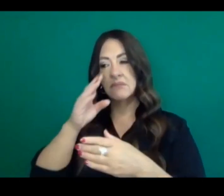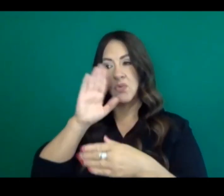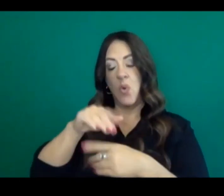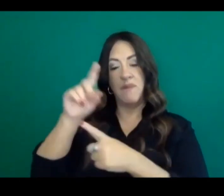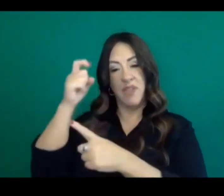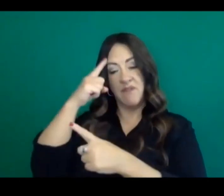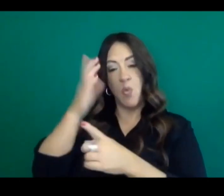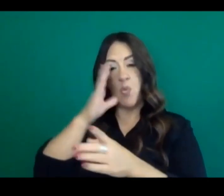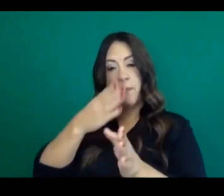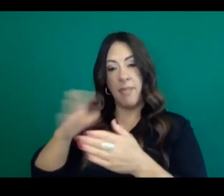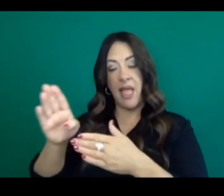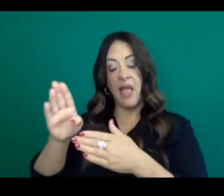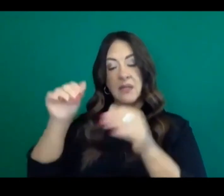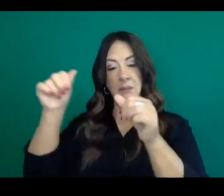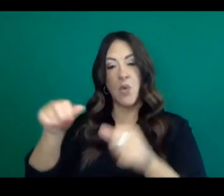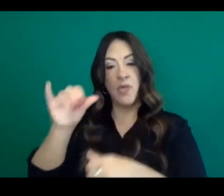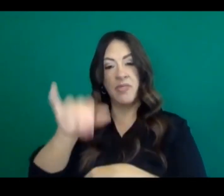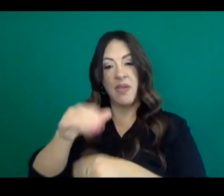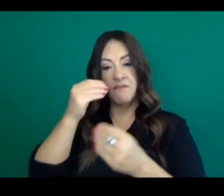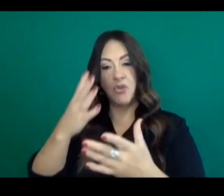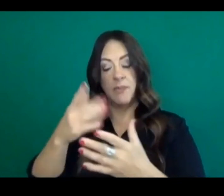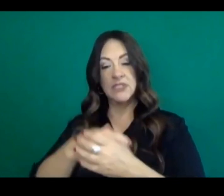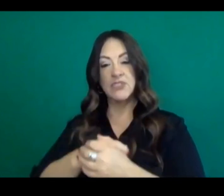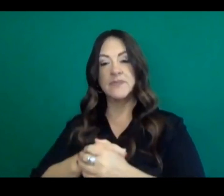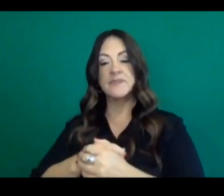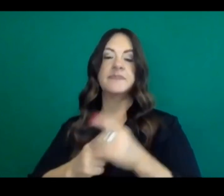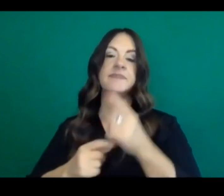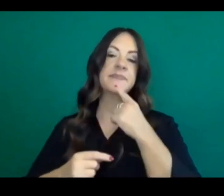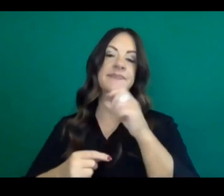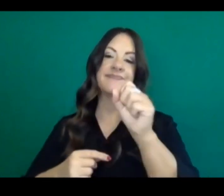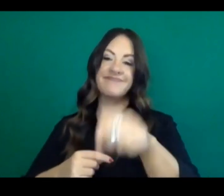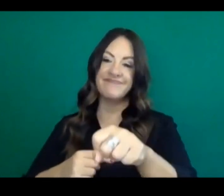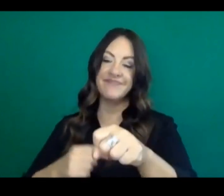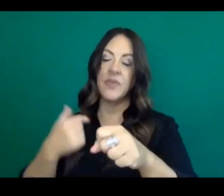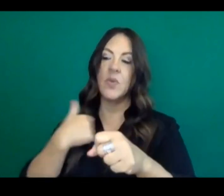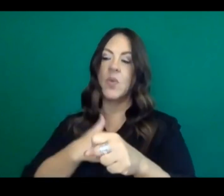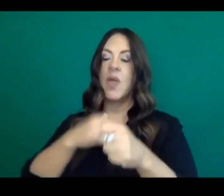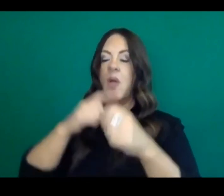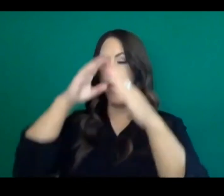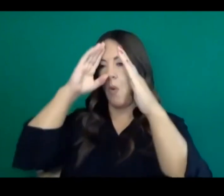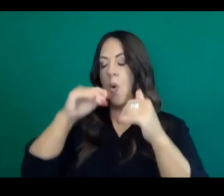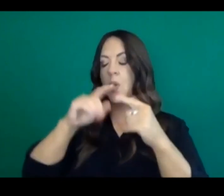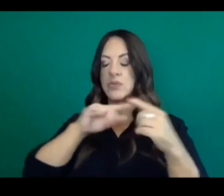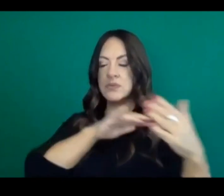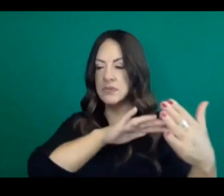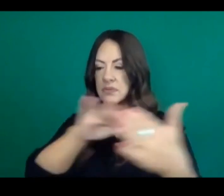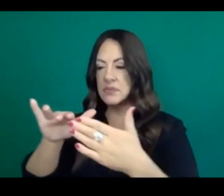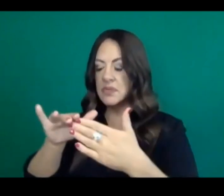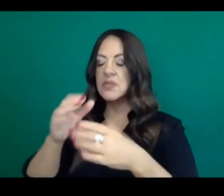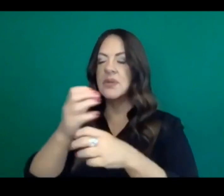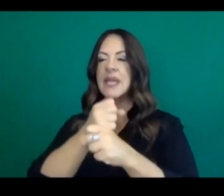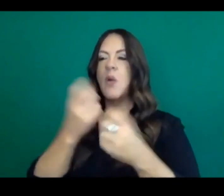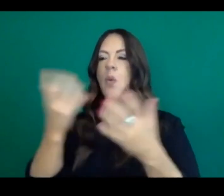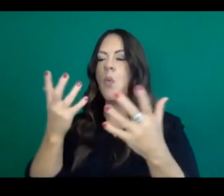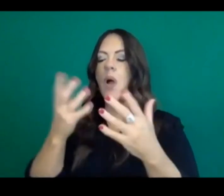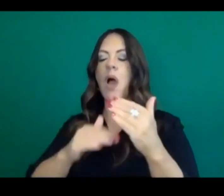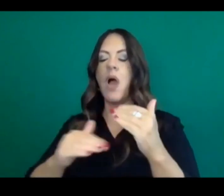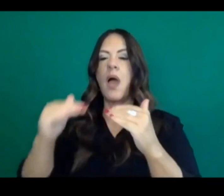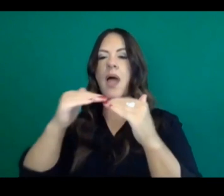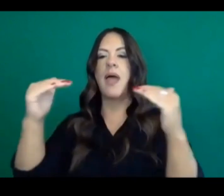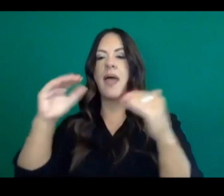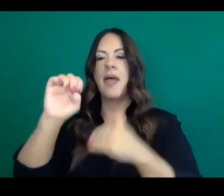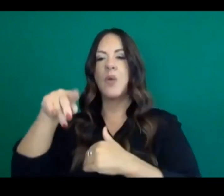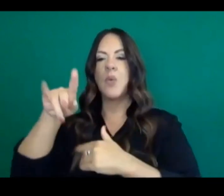So, Ashley, thank you for the question. Our intent is to get a health equity measure and just remind people that we chose to